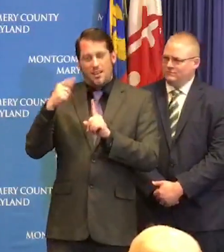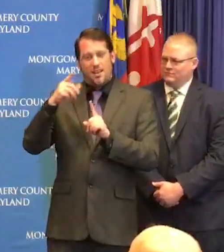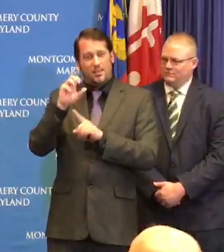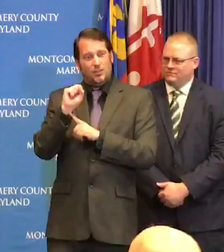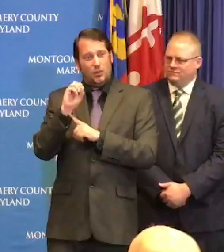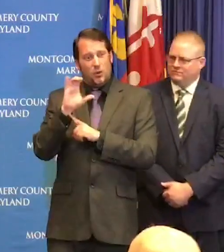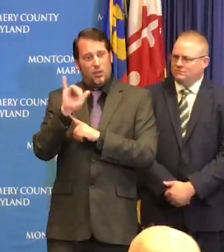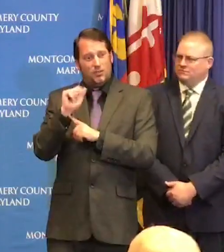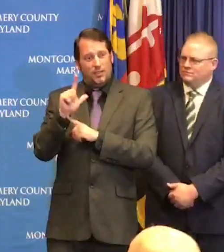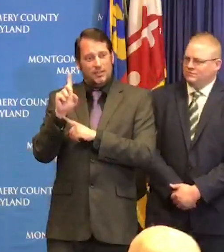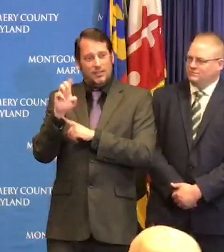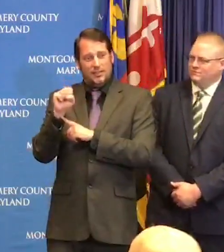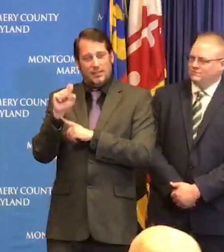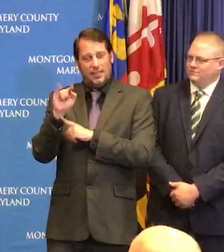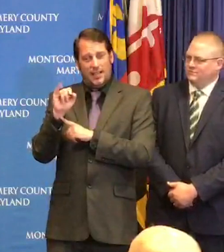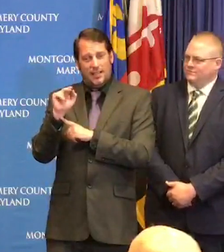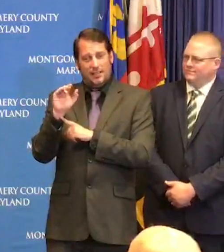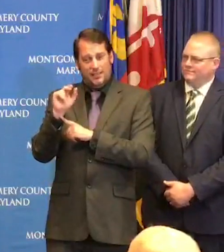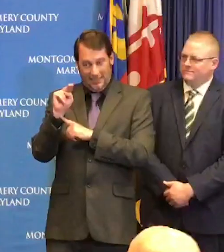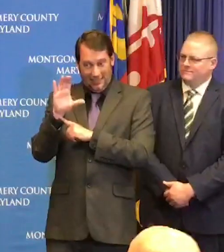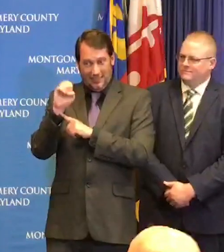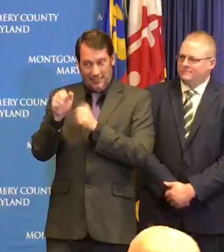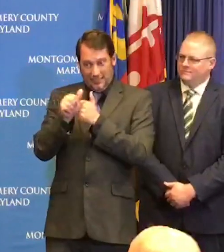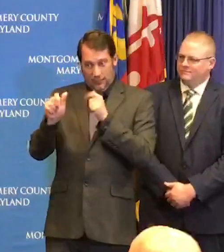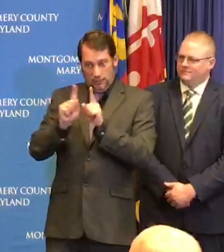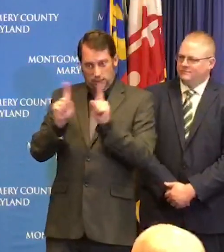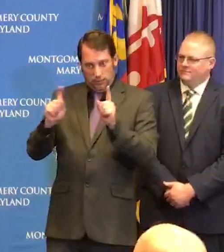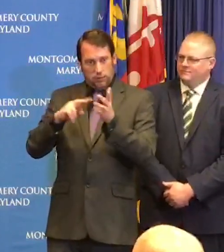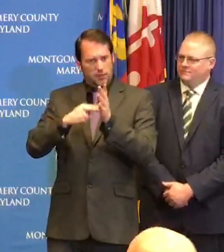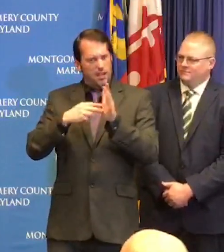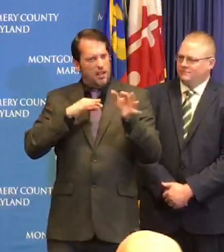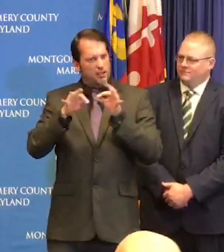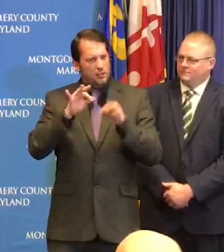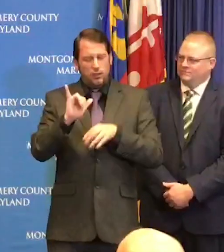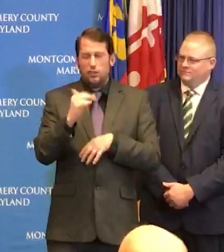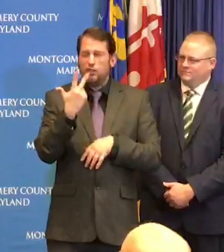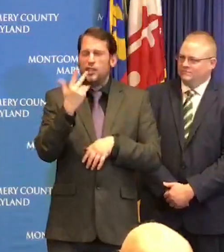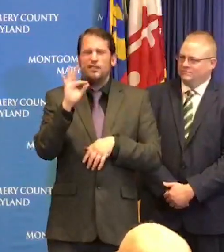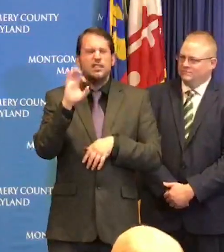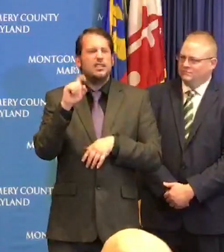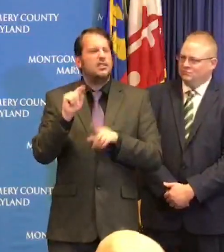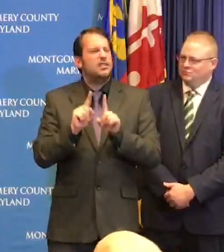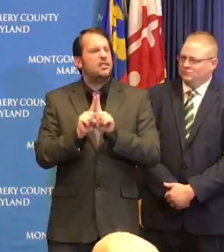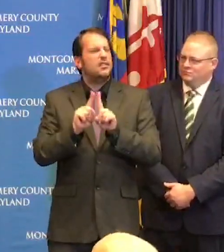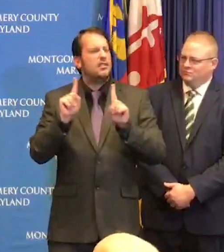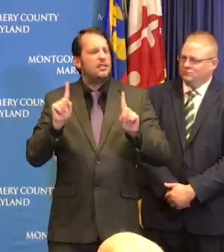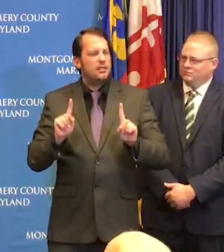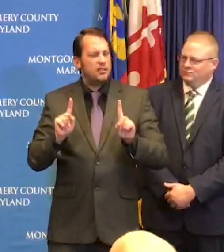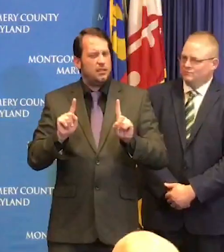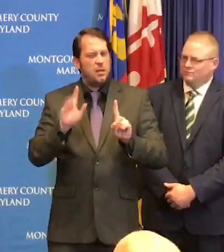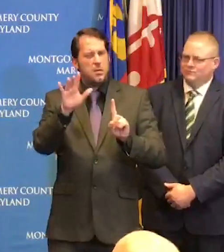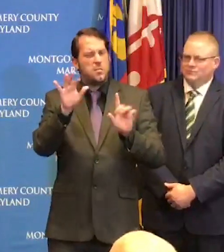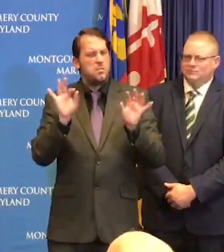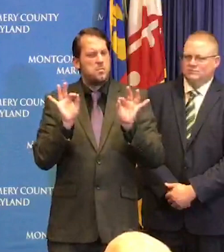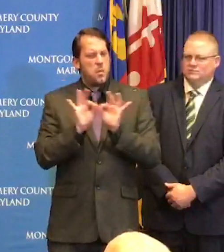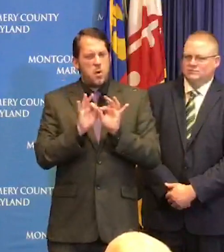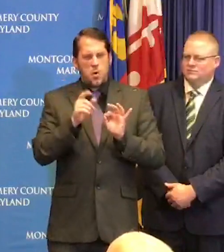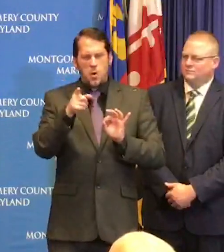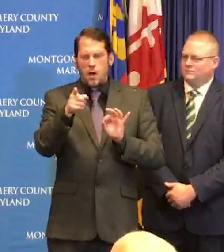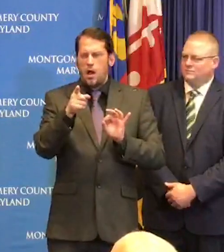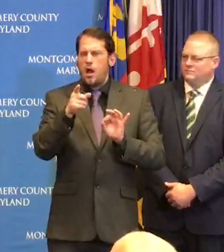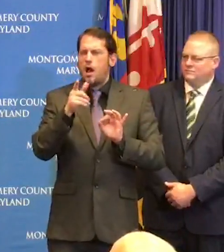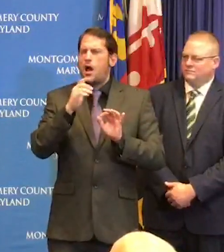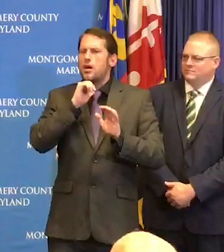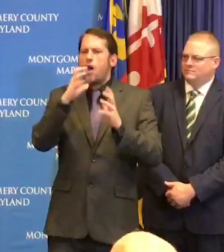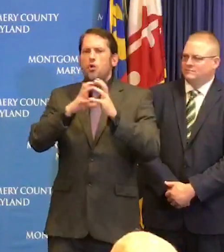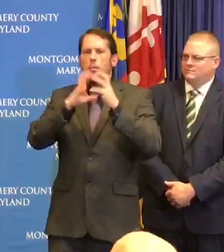from each other that's hard to do but what you can do is limit your contact in terms of coming into contact with individuals who are